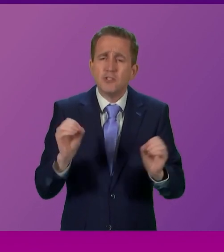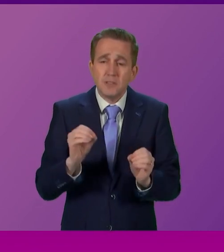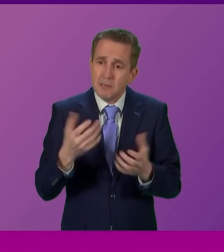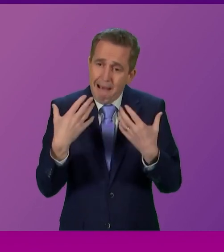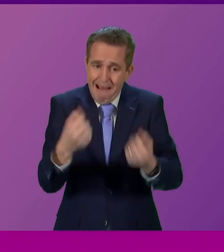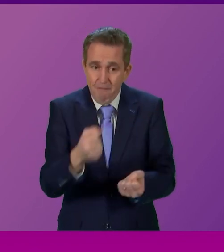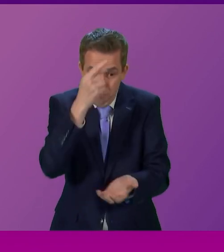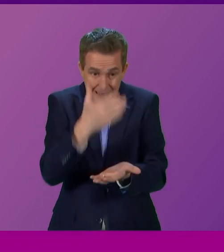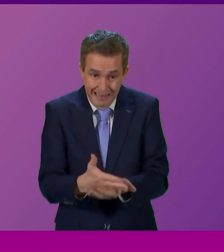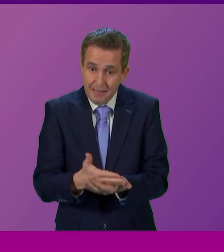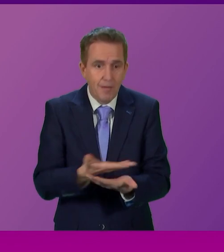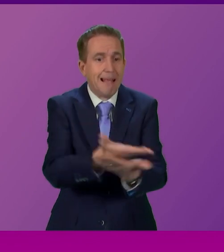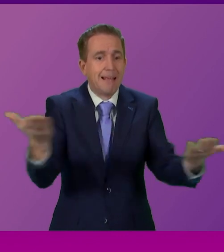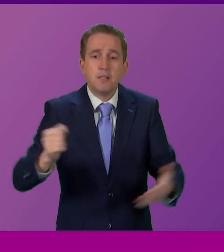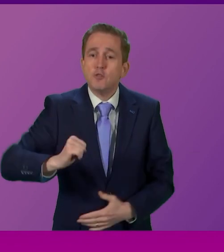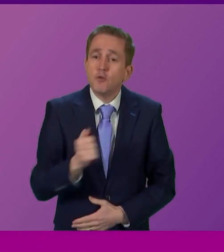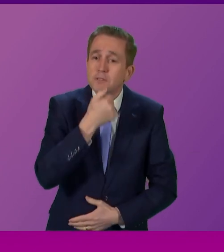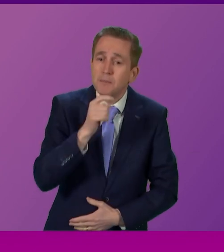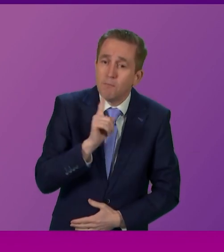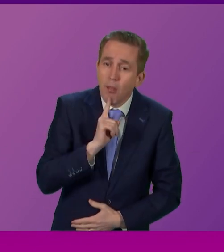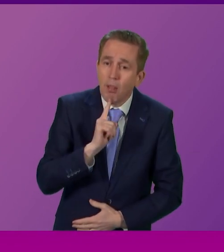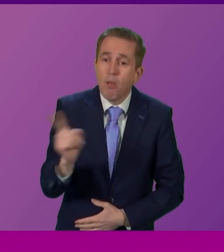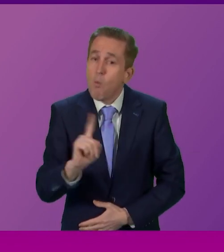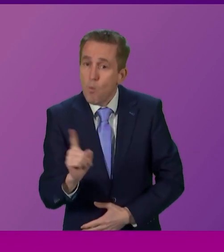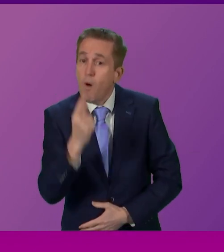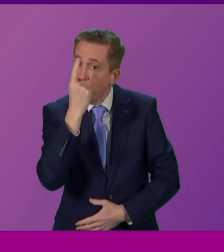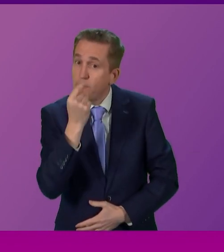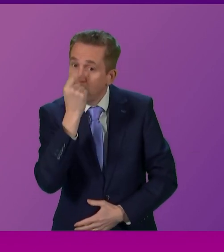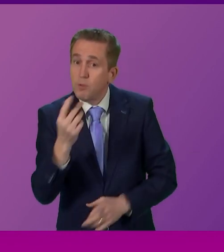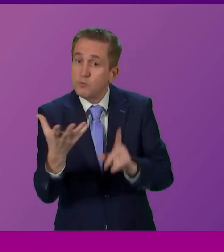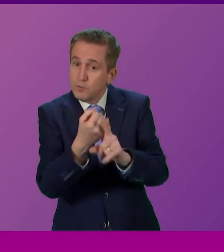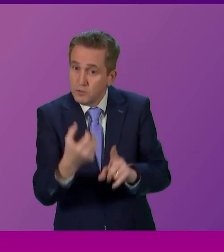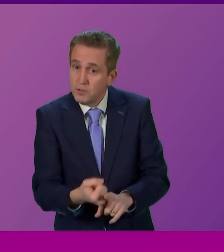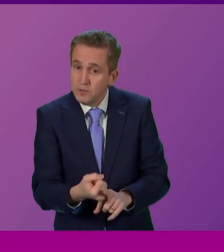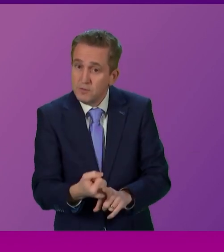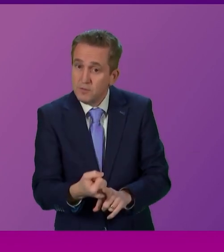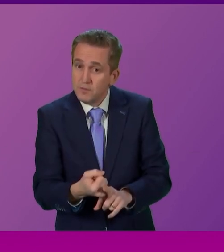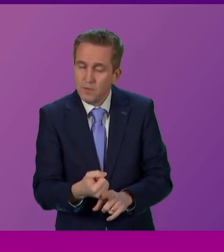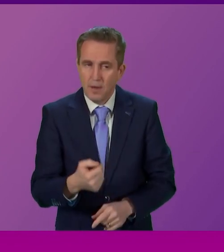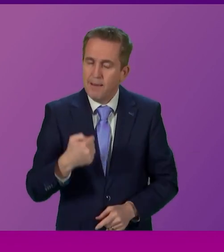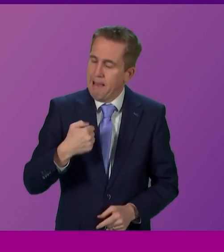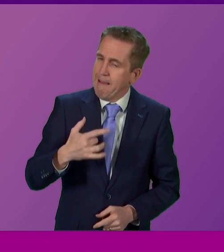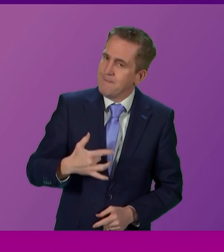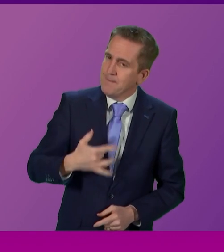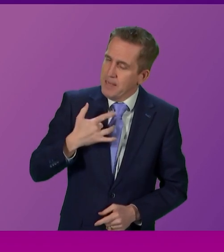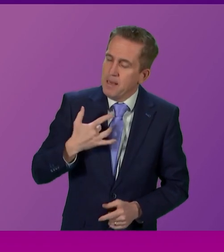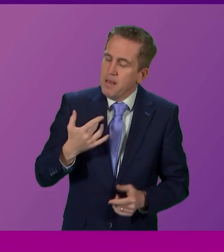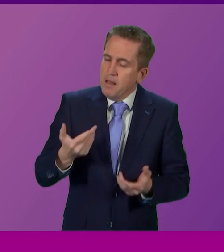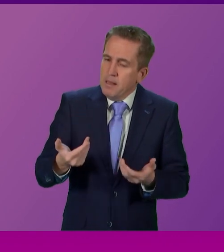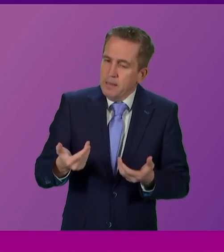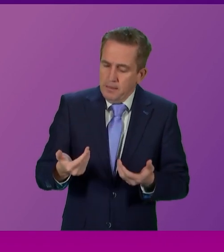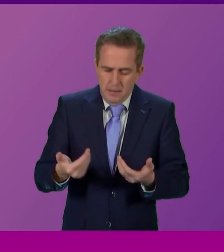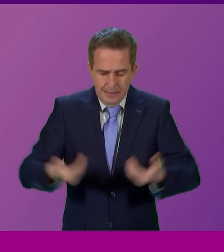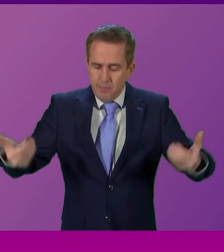Scottish people regarding what is possible. This, for me, is a great divide. I choose